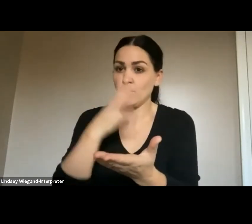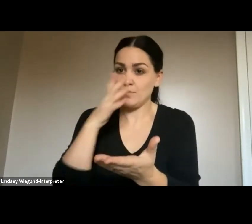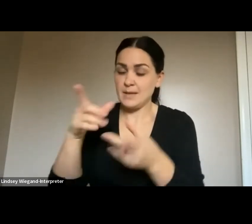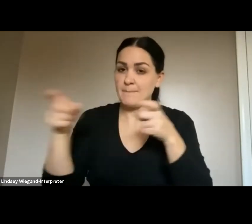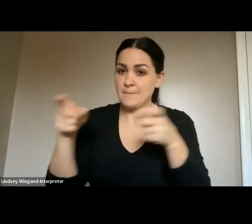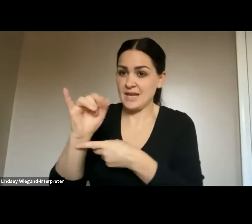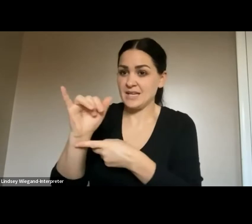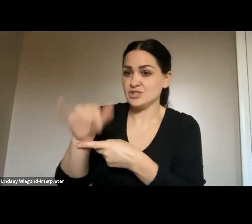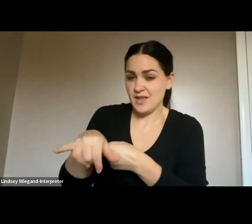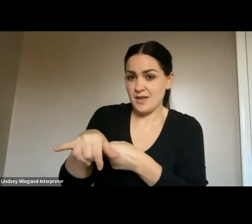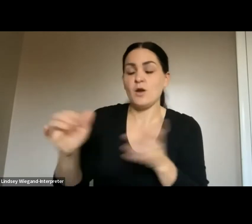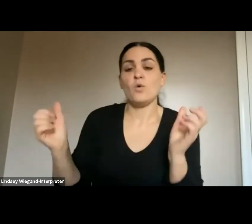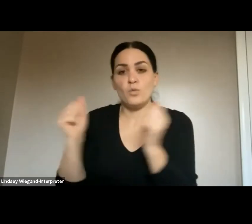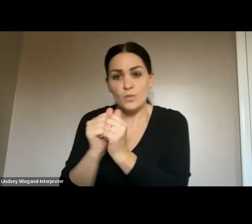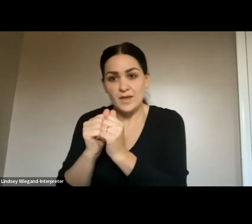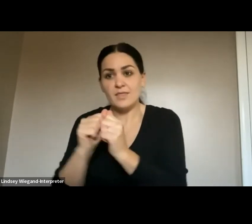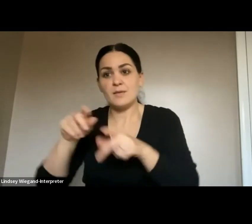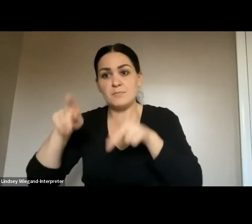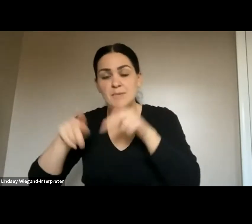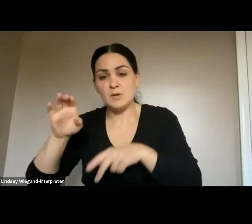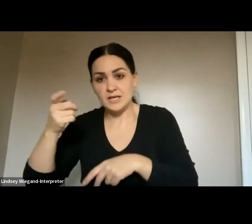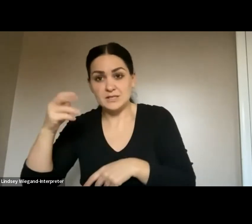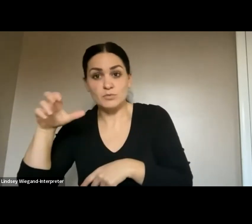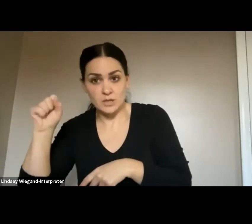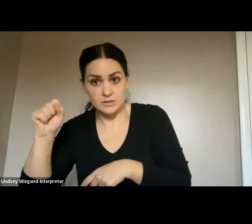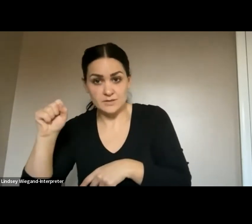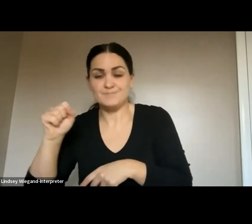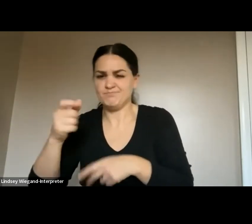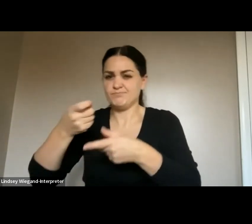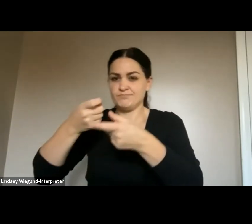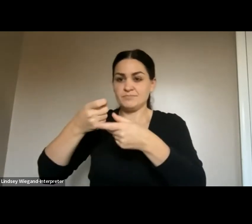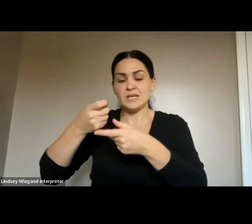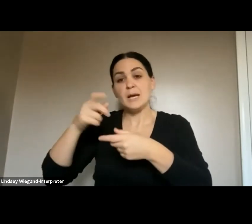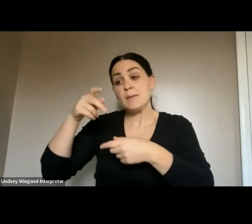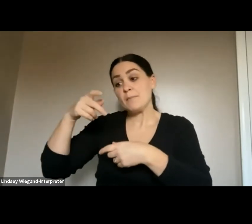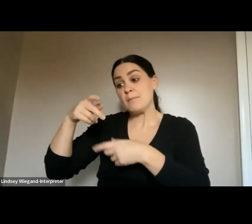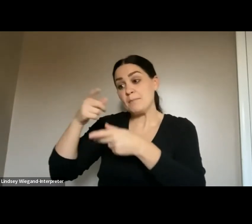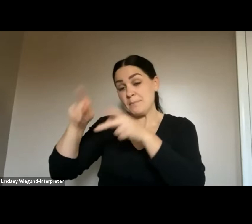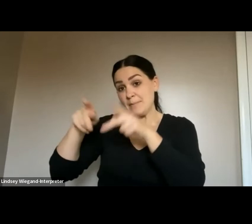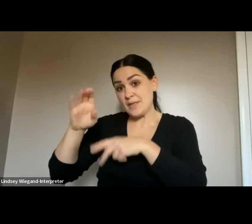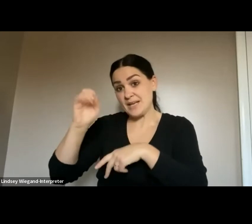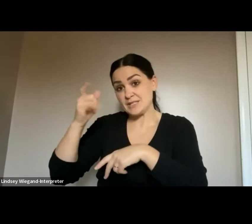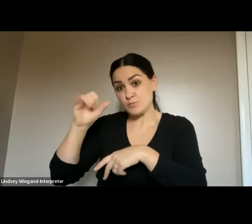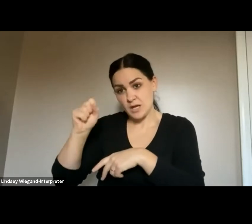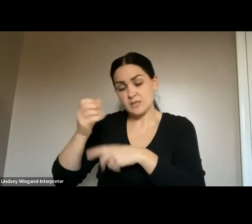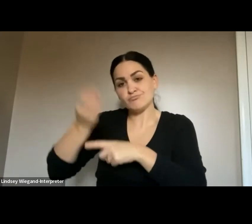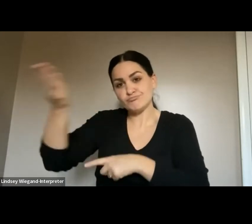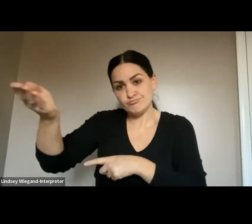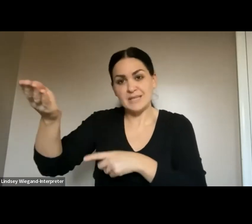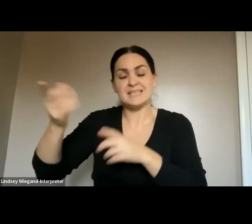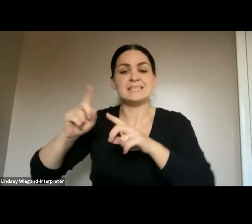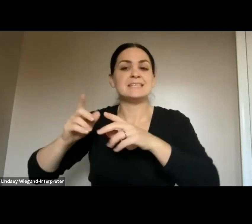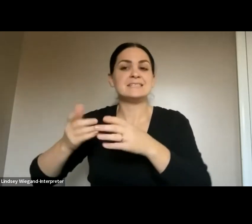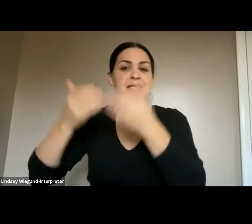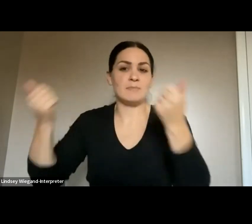coupled with People Express, who, People Express put in separately. So when, when you see the organizational charts and I,